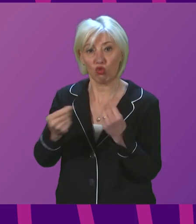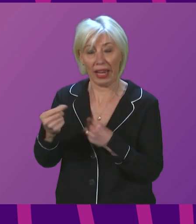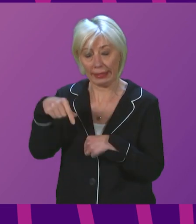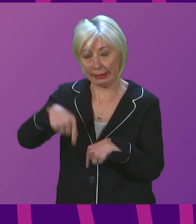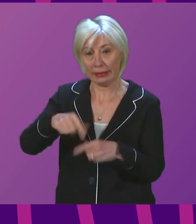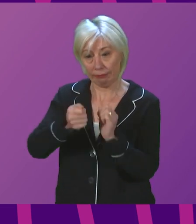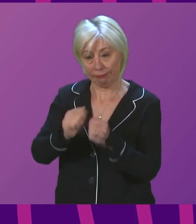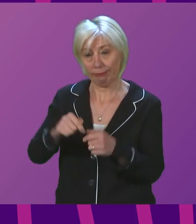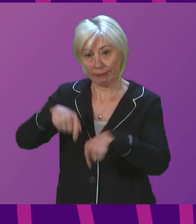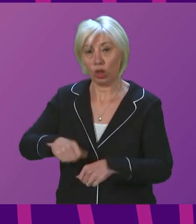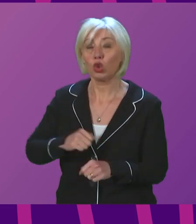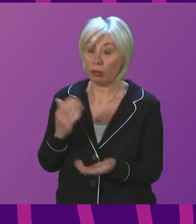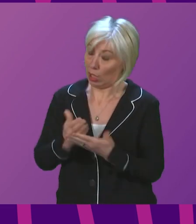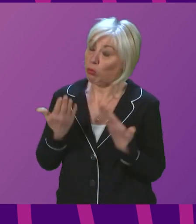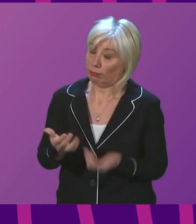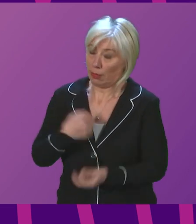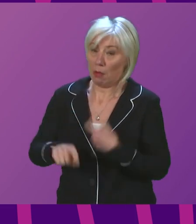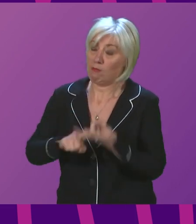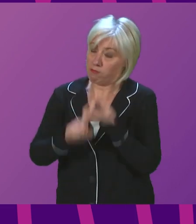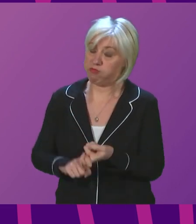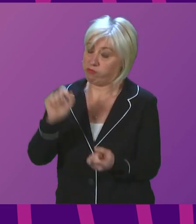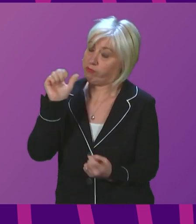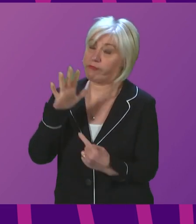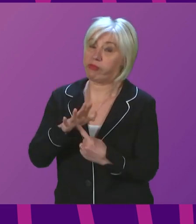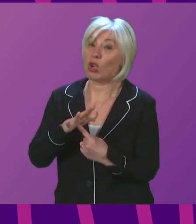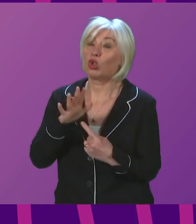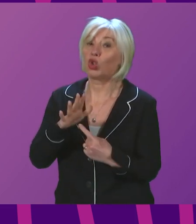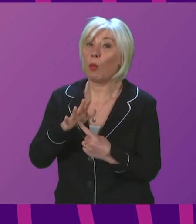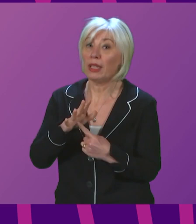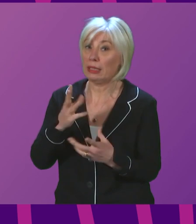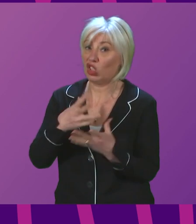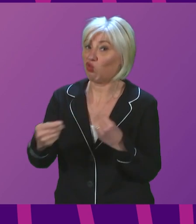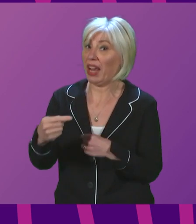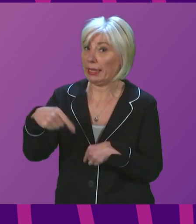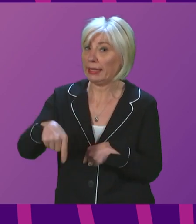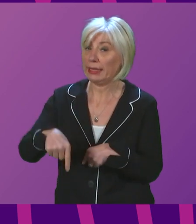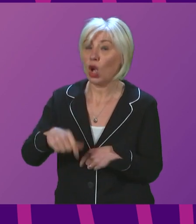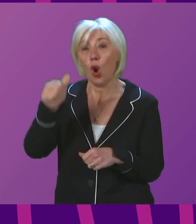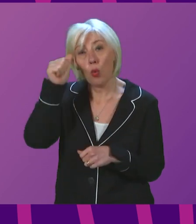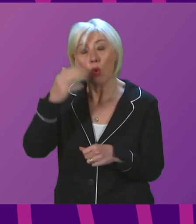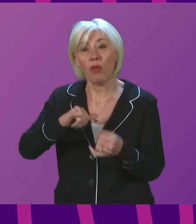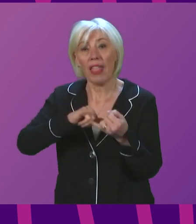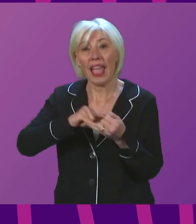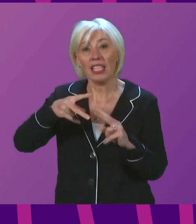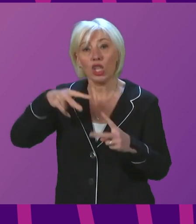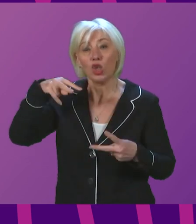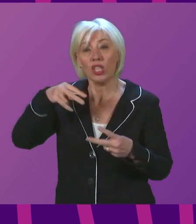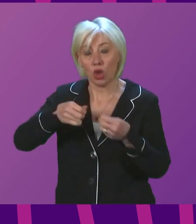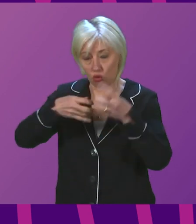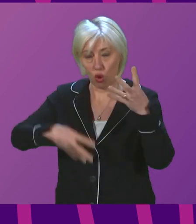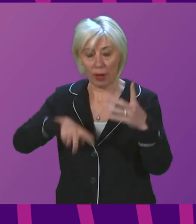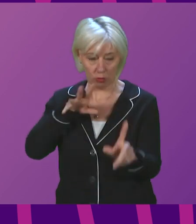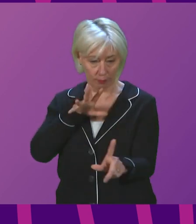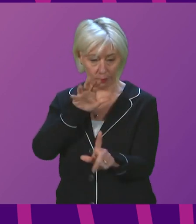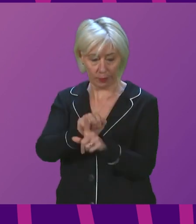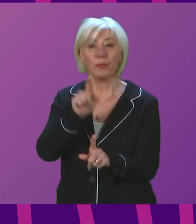Omicron has now firmly established itself as the dominant strain. We know from the S-gene dropout indicator that it